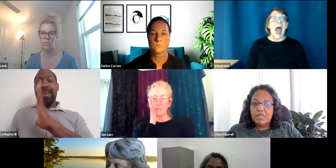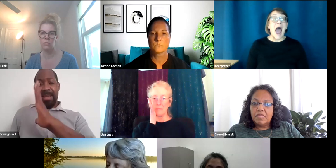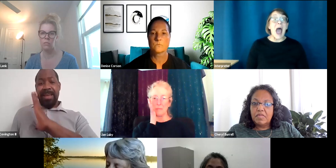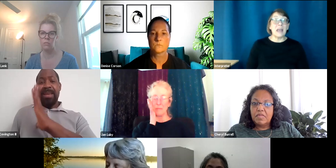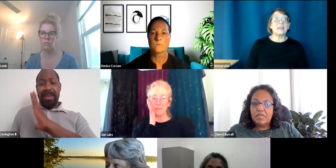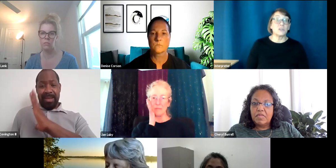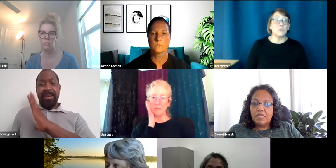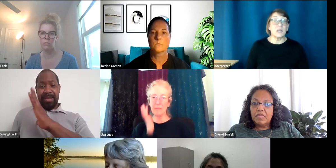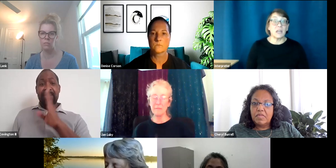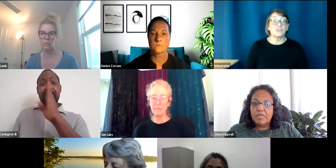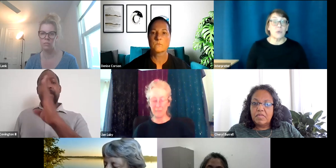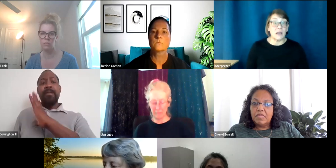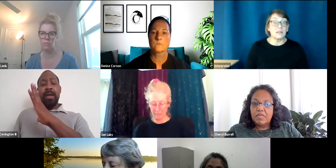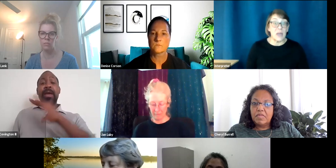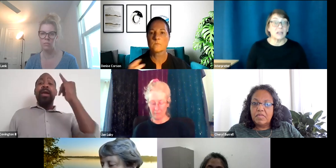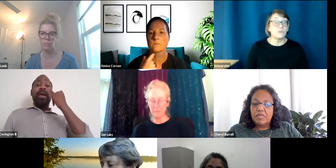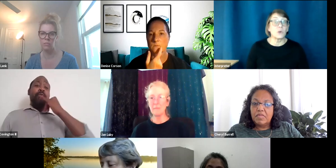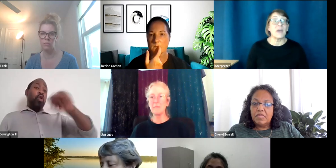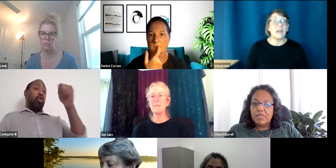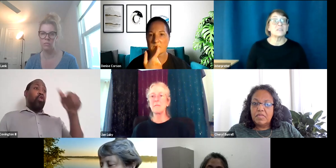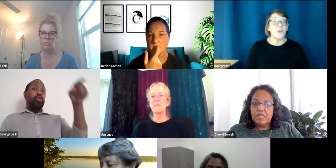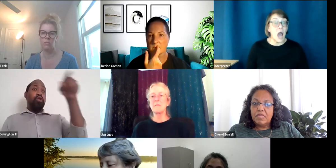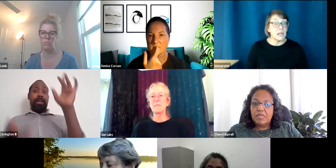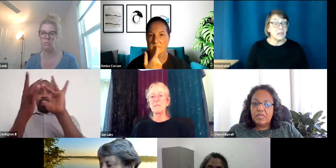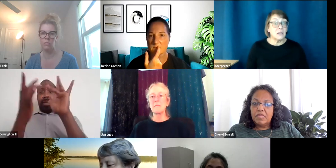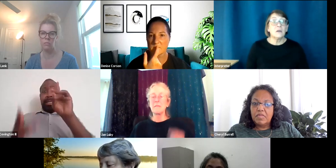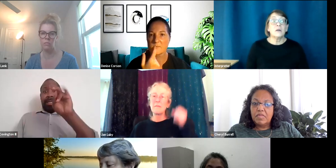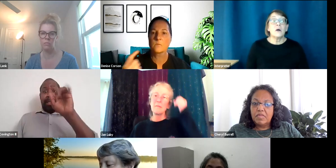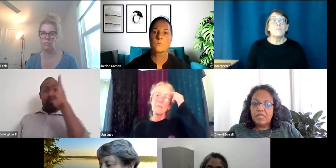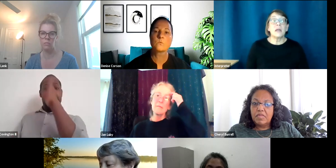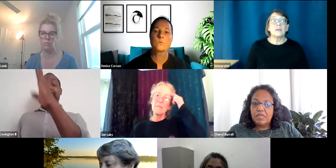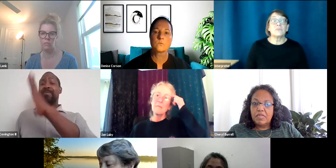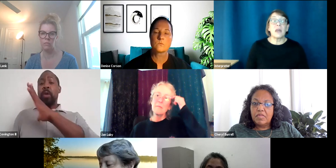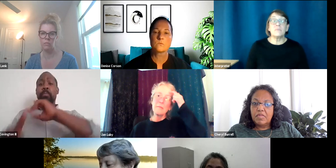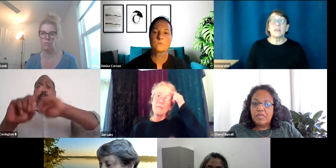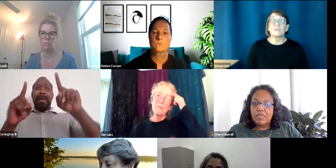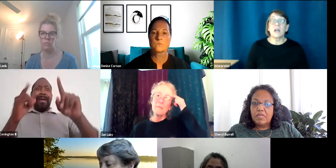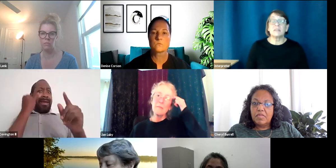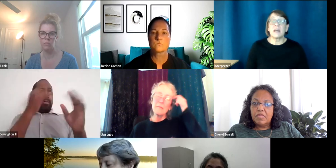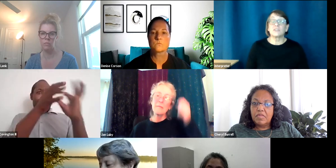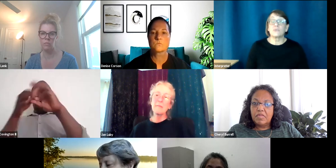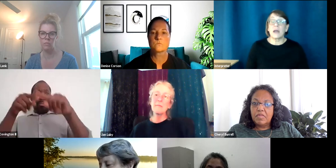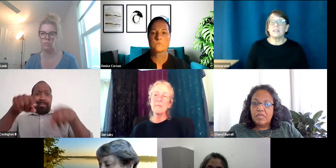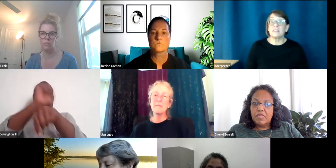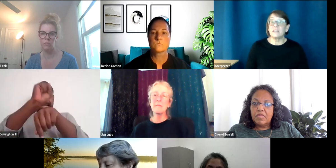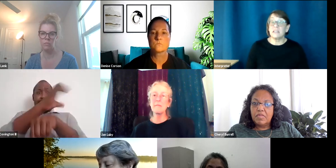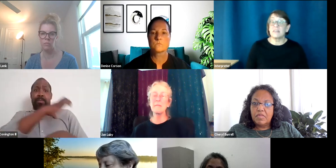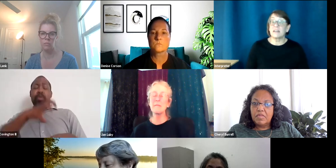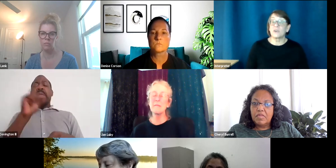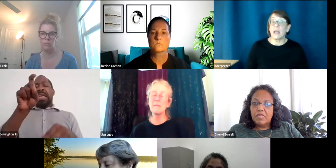I can communicate directly back and forth. That is fine. And if anybody else contacts directly to Denise, that's